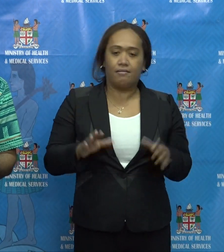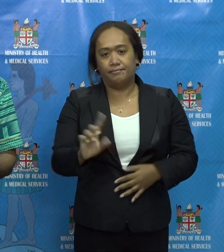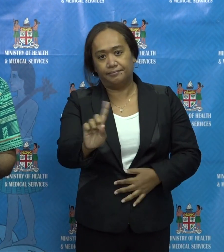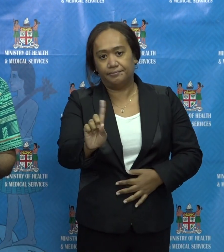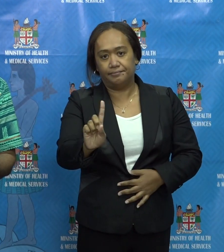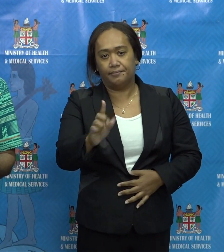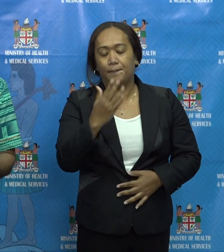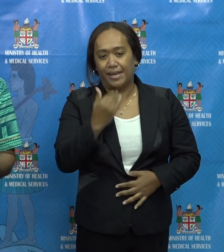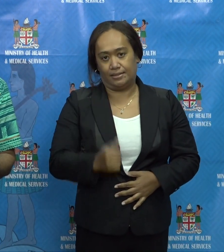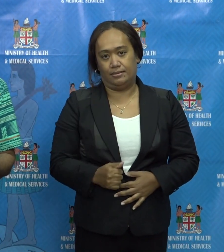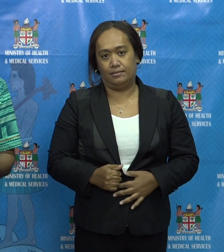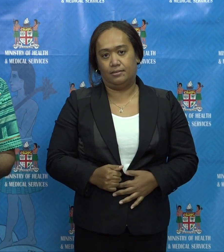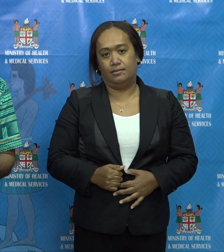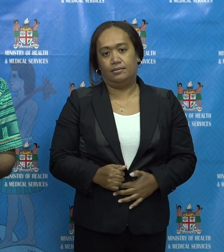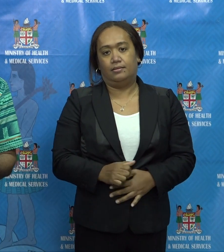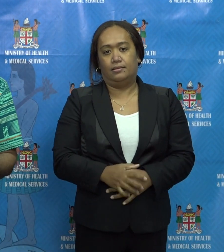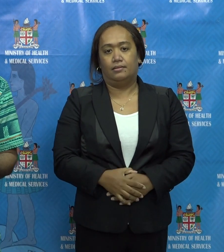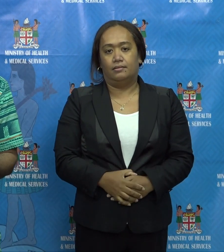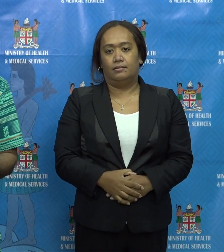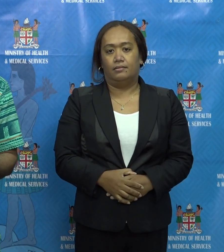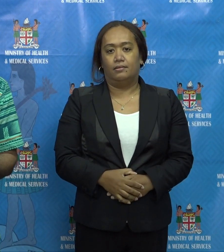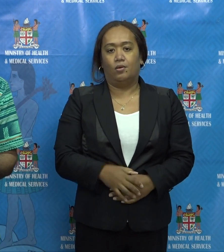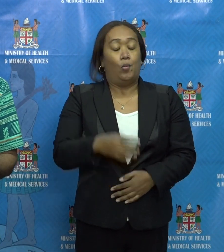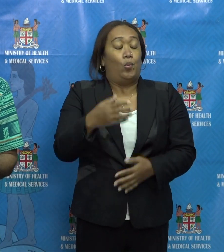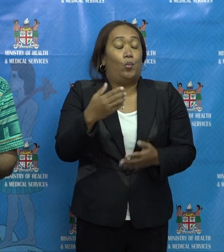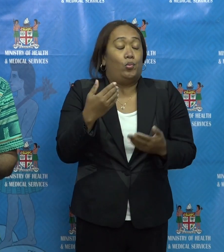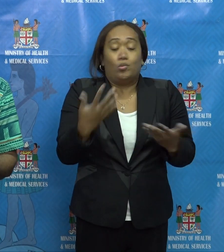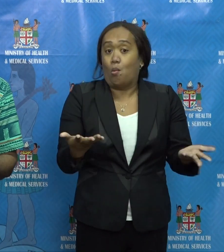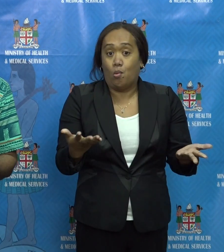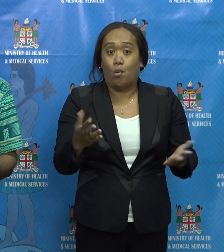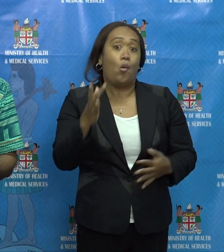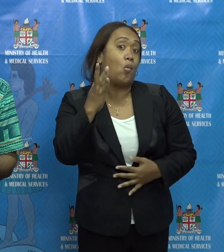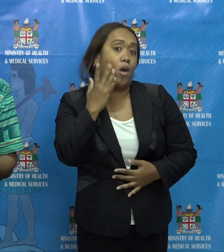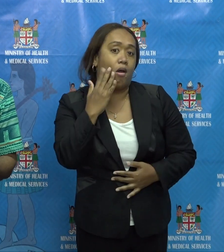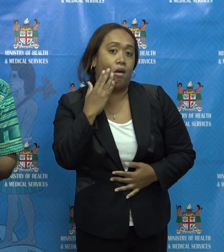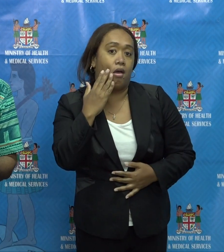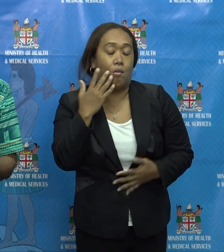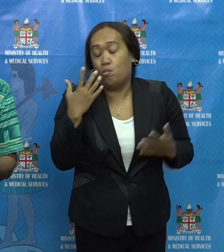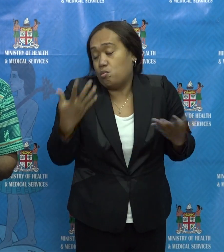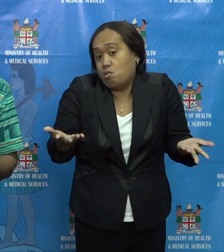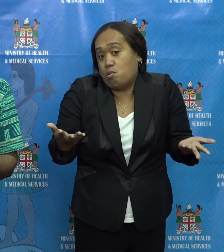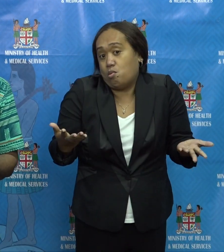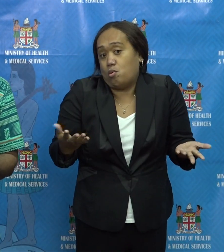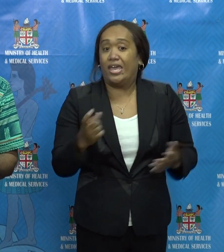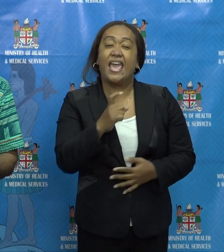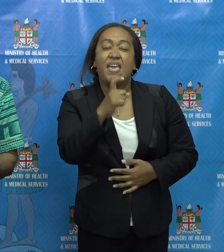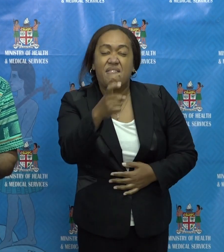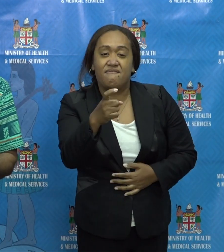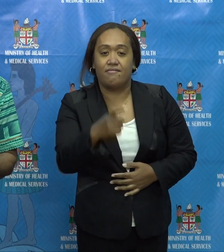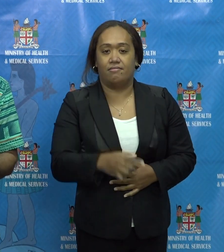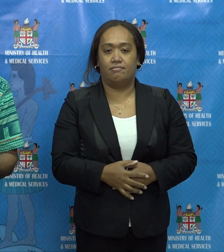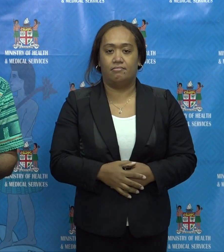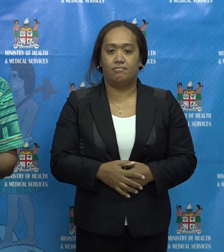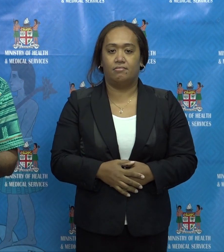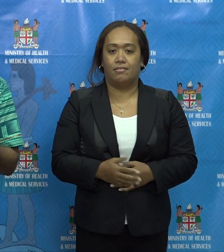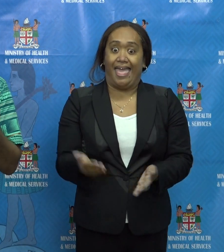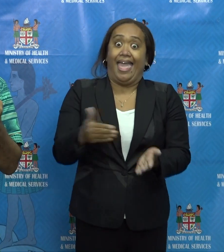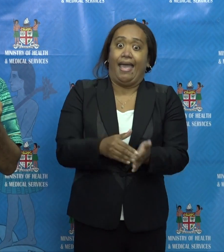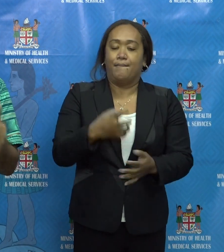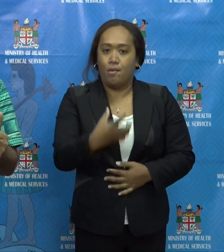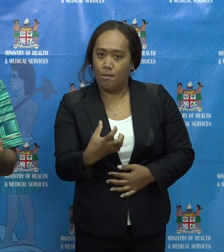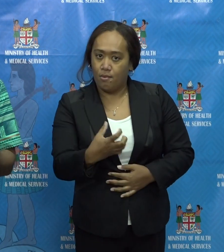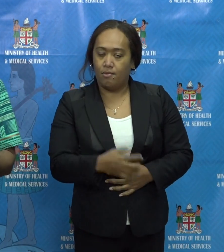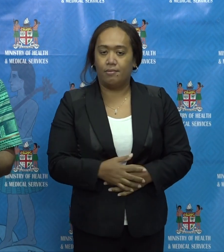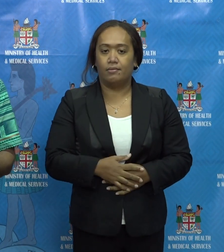This is a matter of when, not if, we detect additional cases. So while it is, while it is a